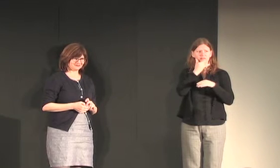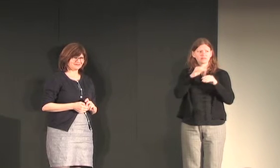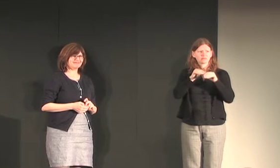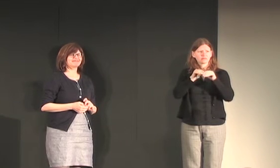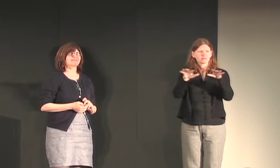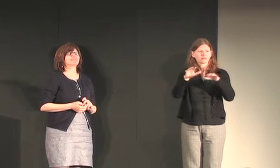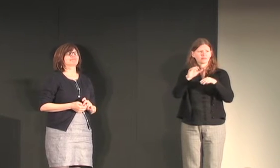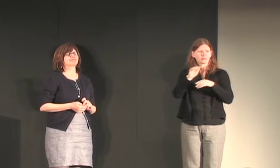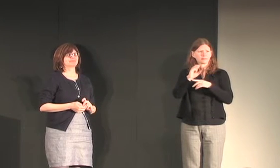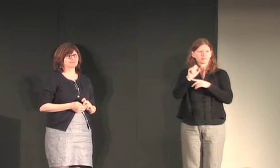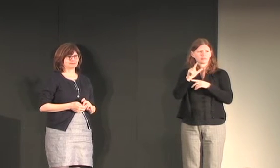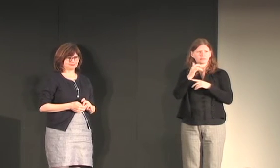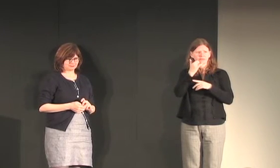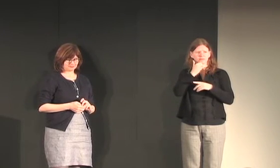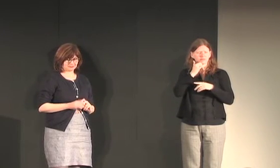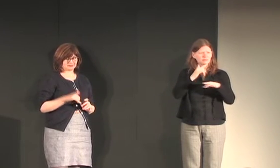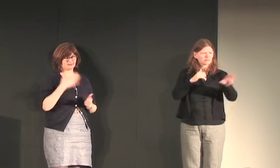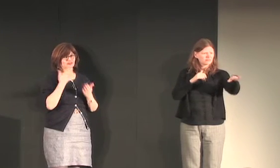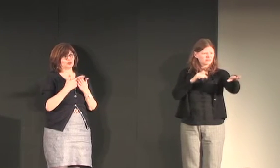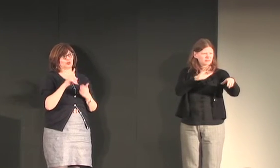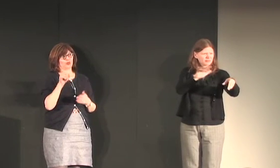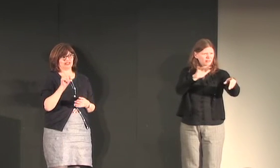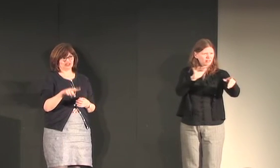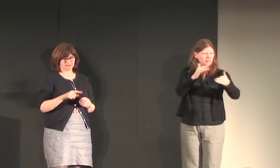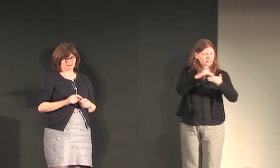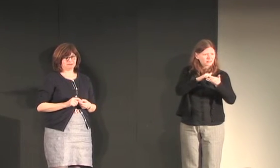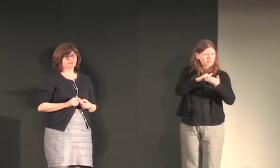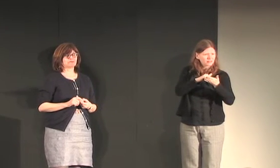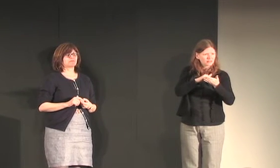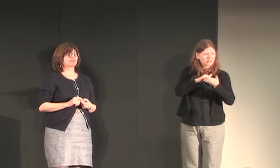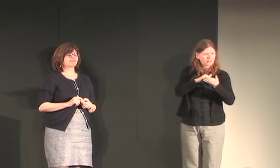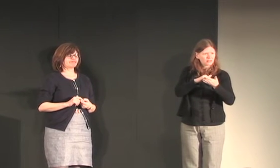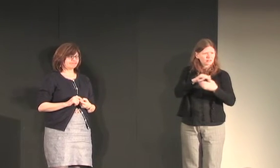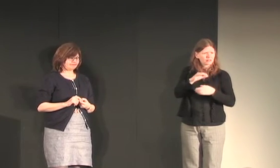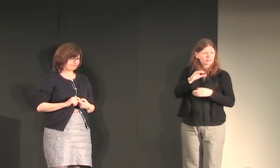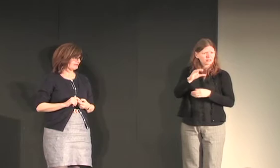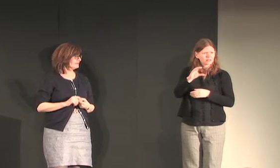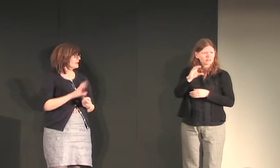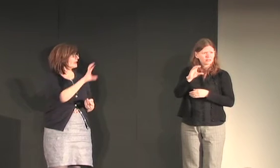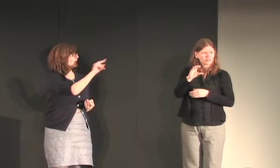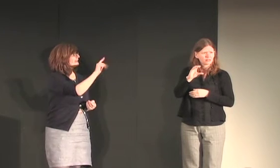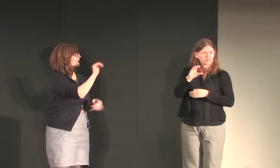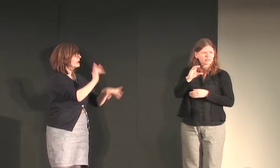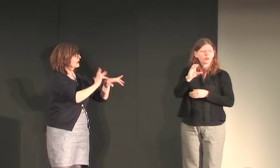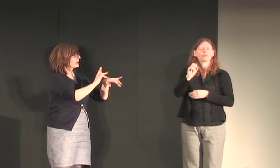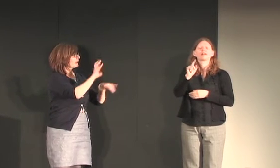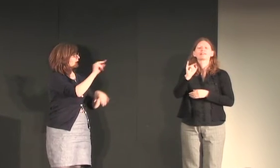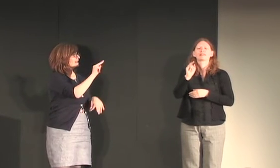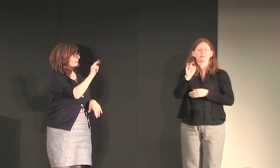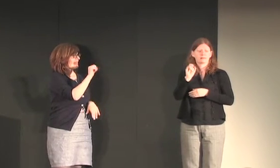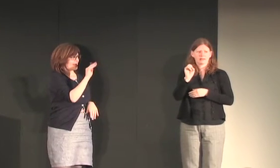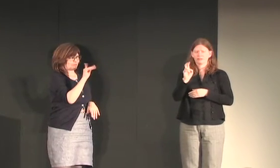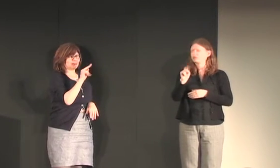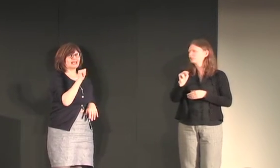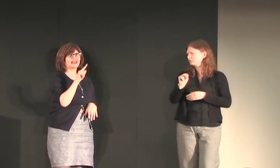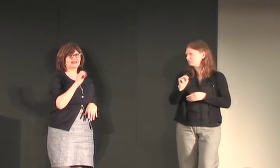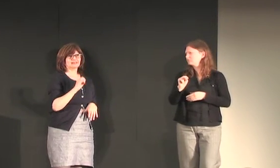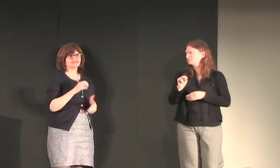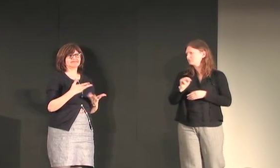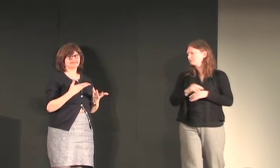your own American sign language or your own sign language when you're in that community so that they're not contaminated very, very